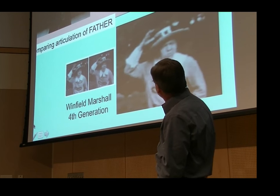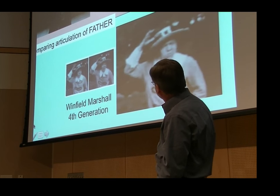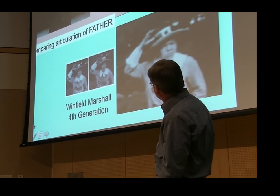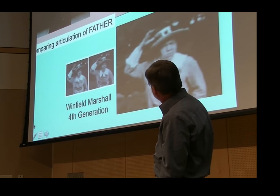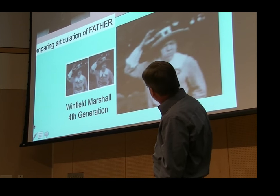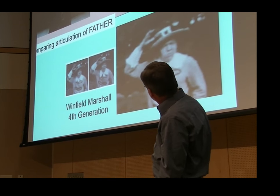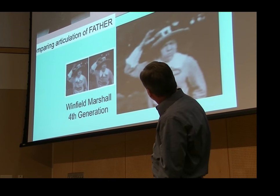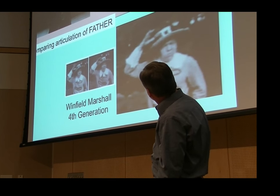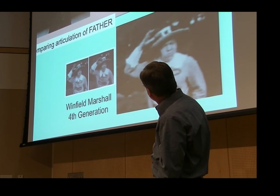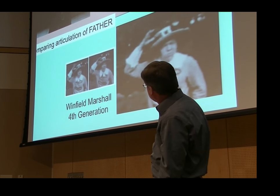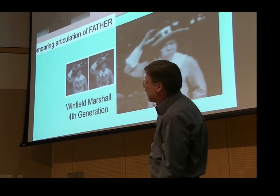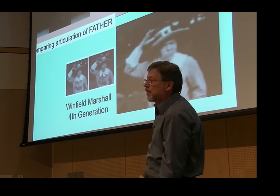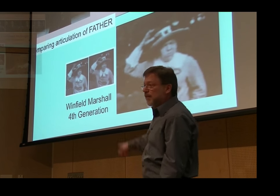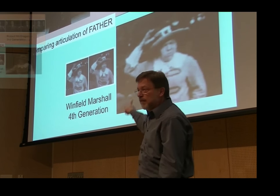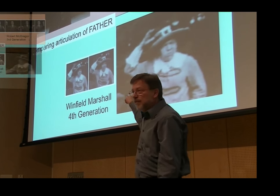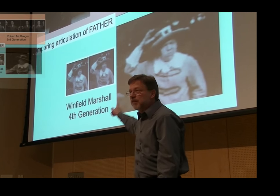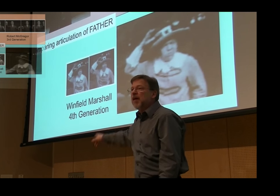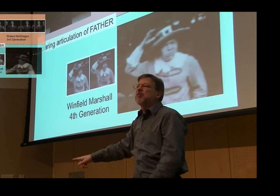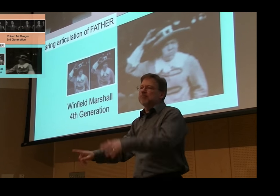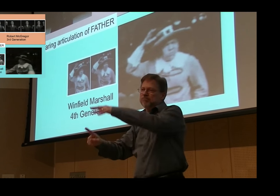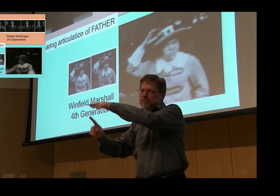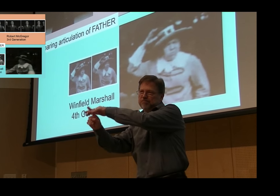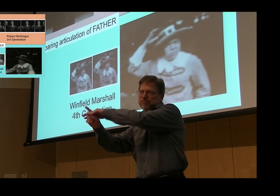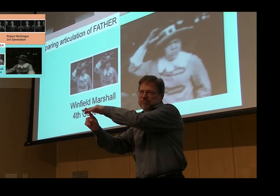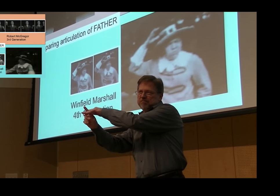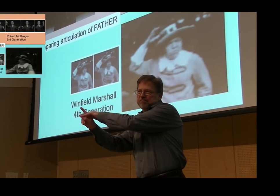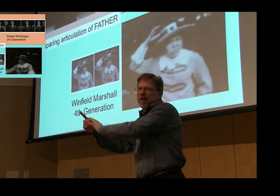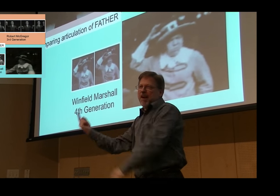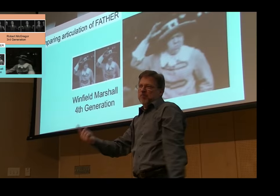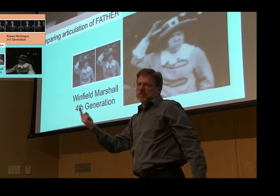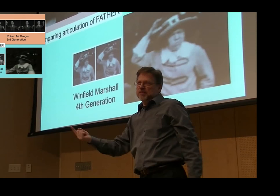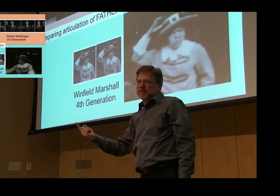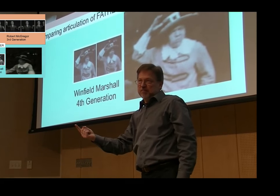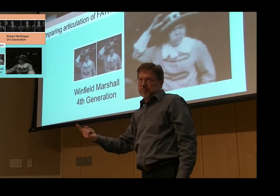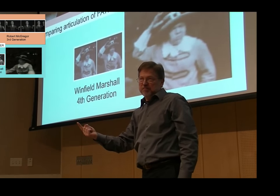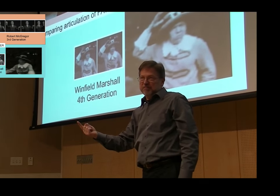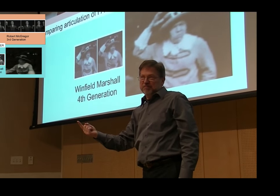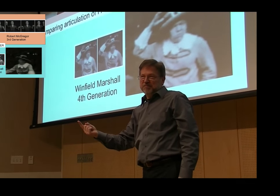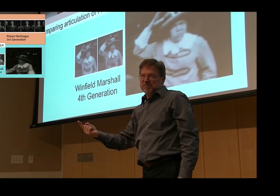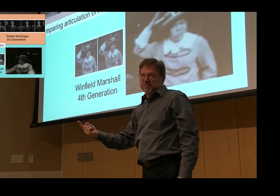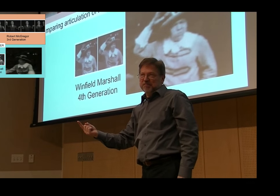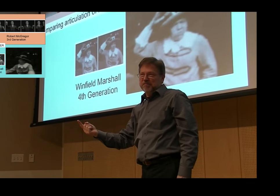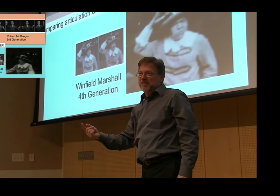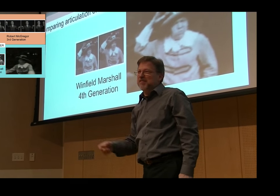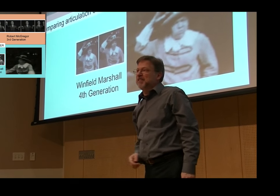Here's the fourth generation form by Winfield Marshall. And that also occurs